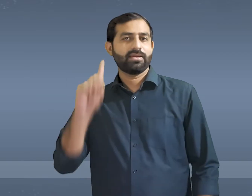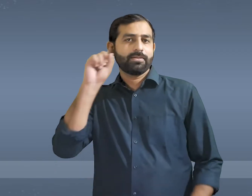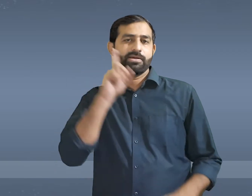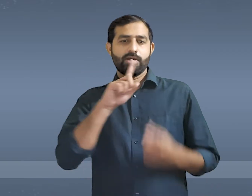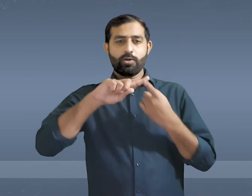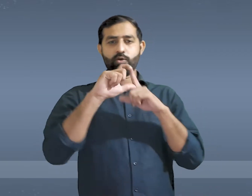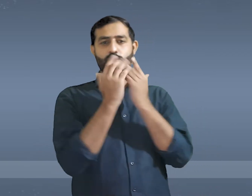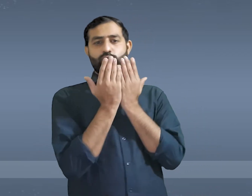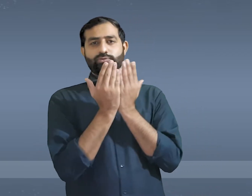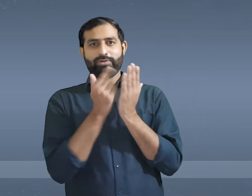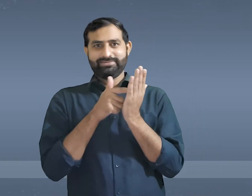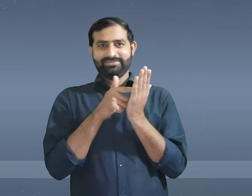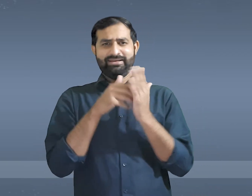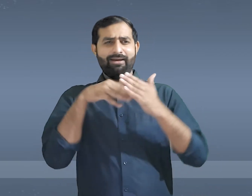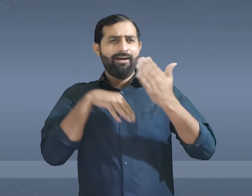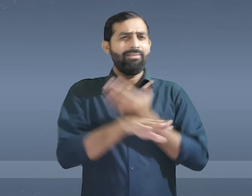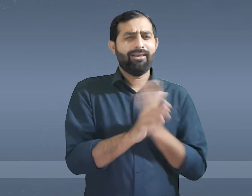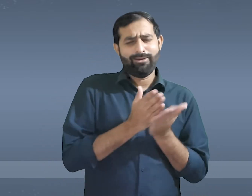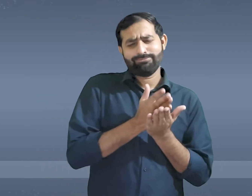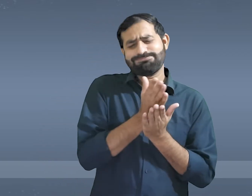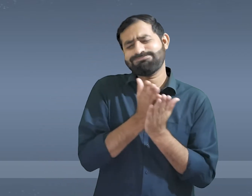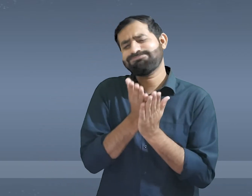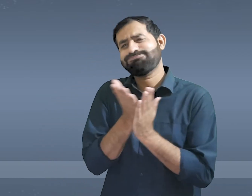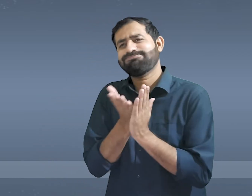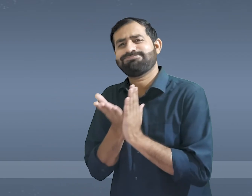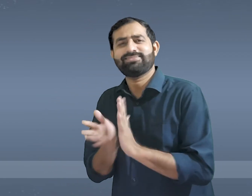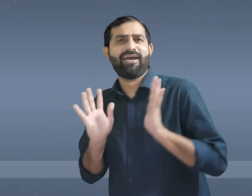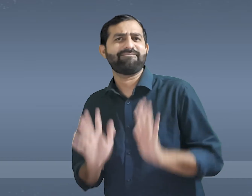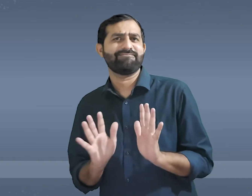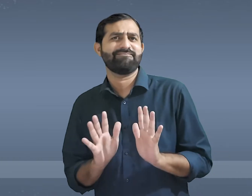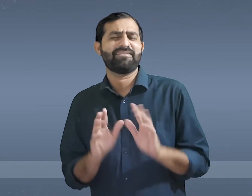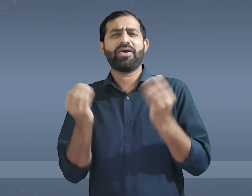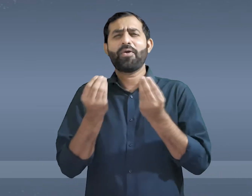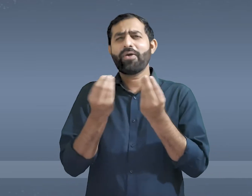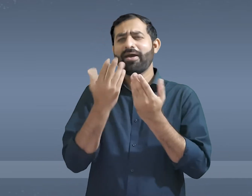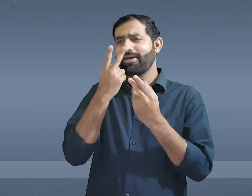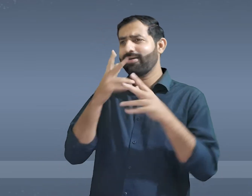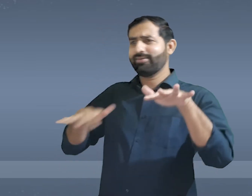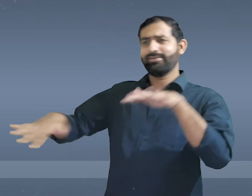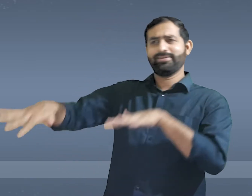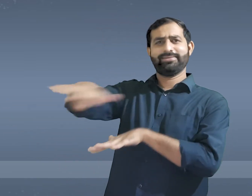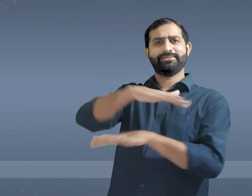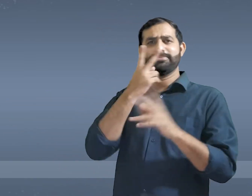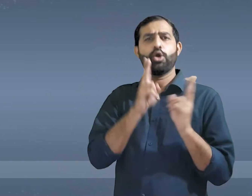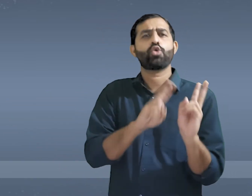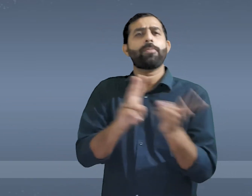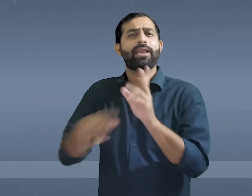There are different methods of giving education to the deaf children. The method of